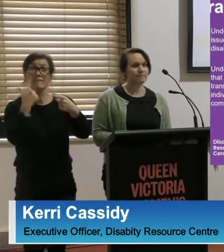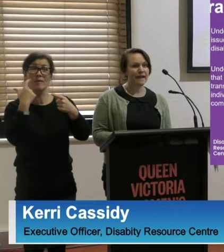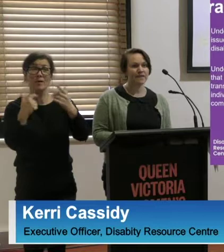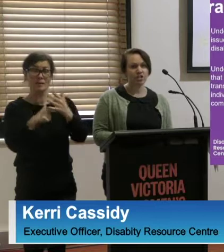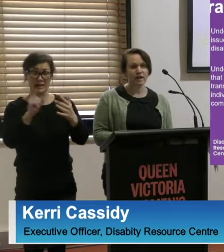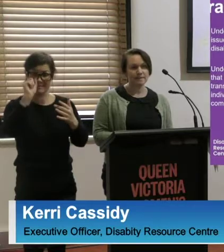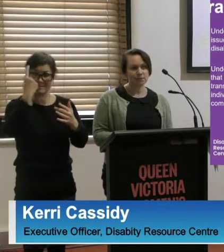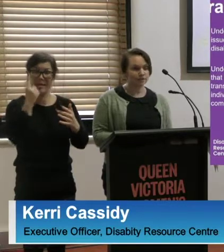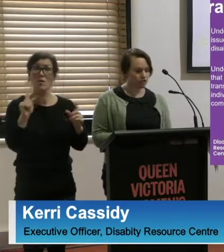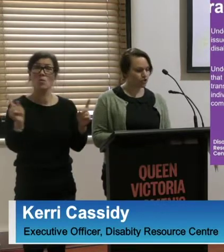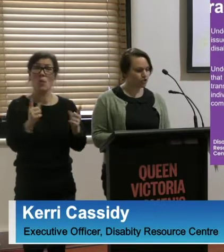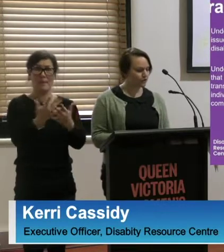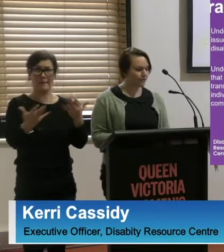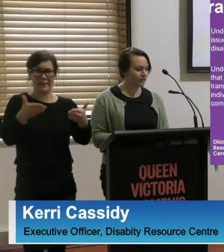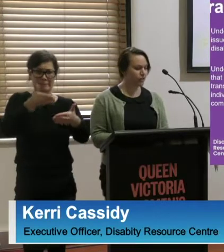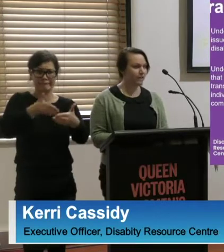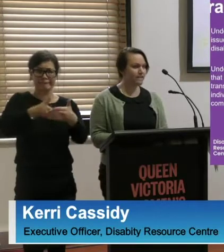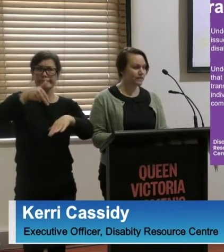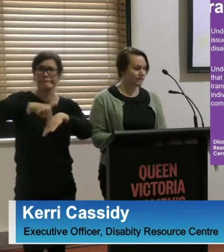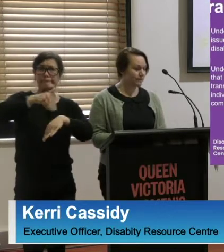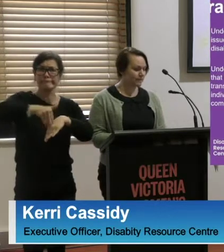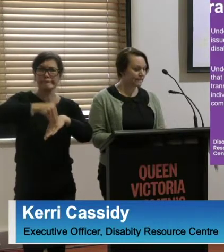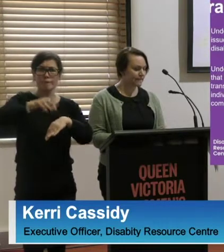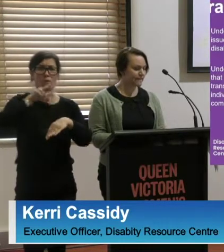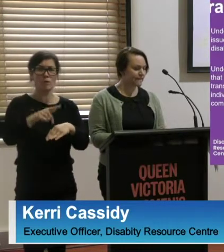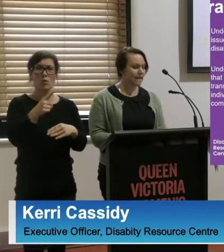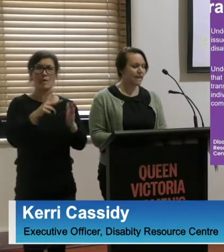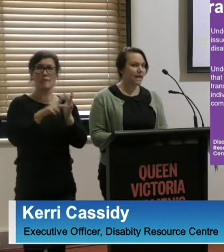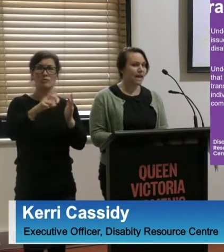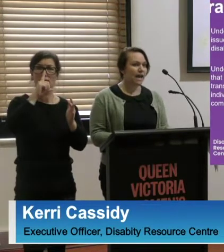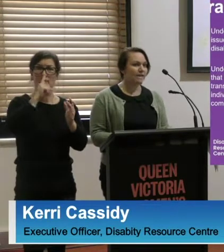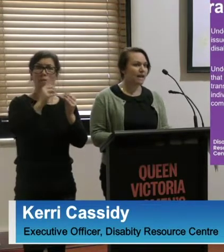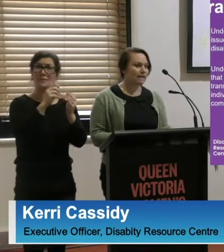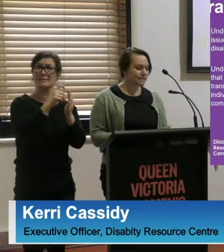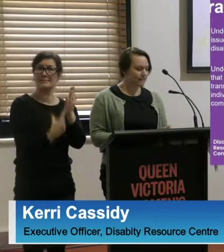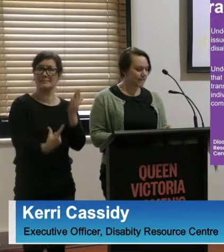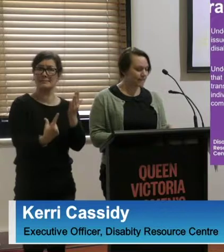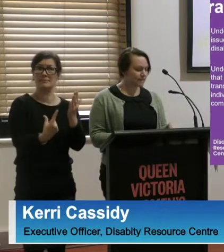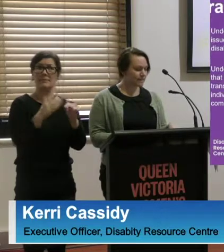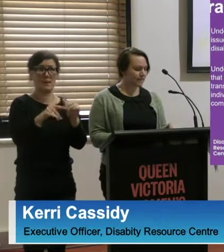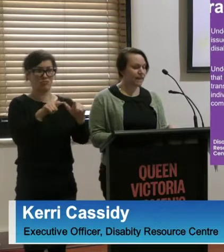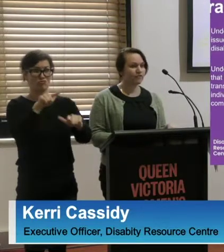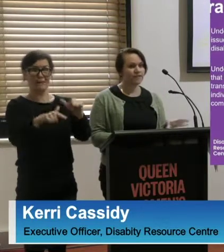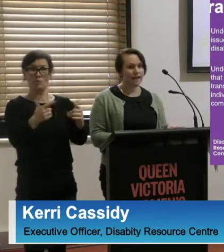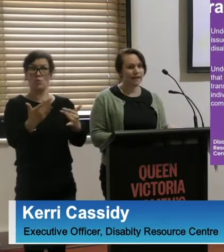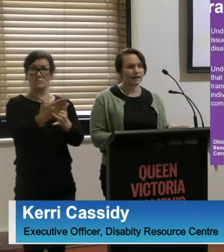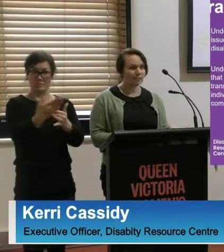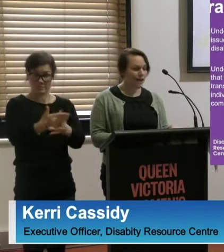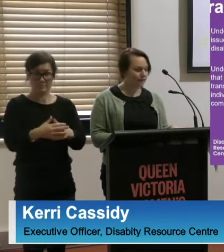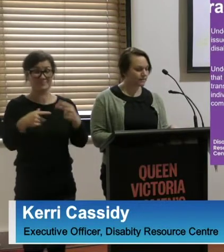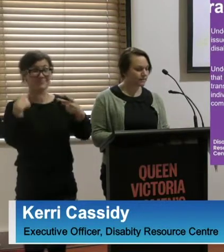the major transport issues for Victorians with disabilities and to understand the everyday